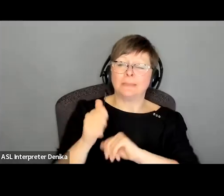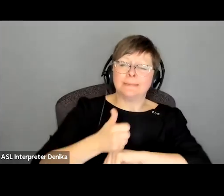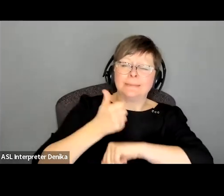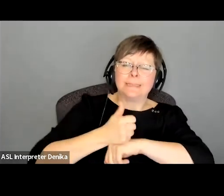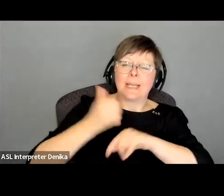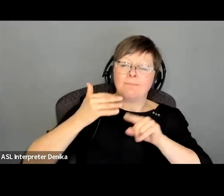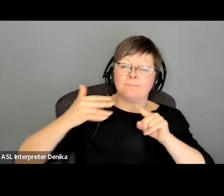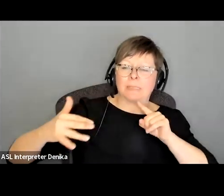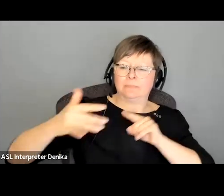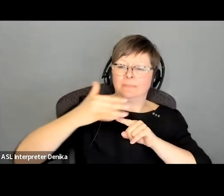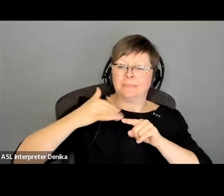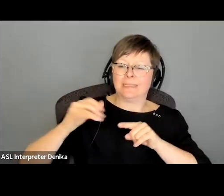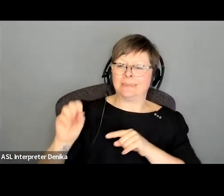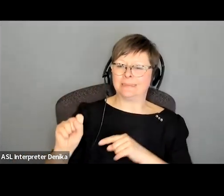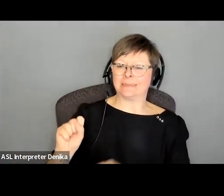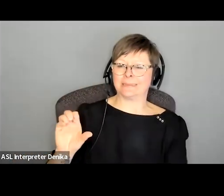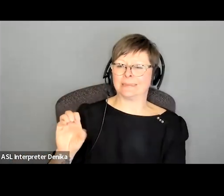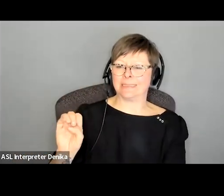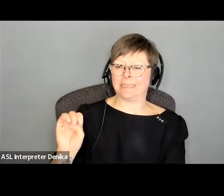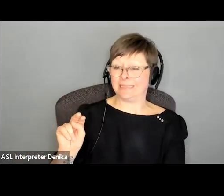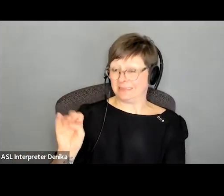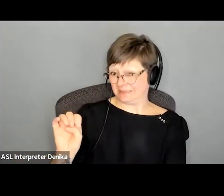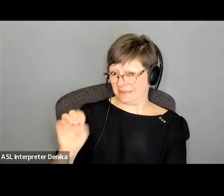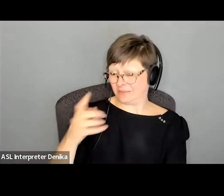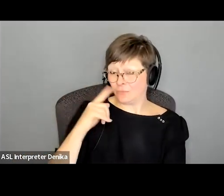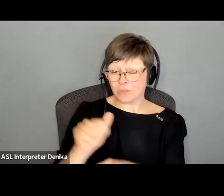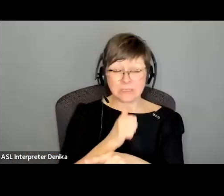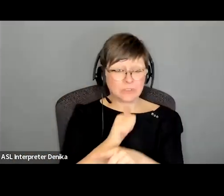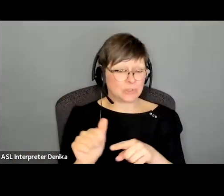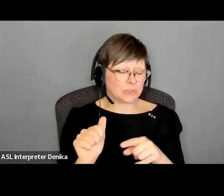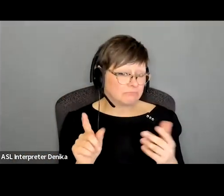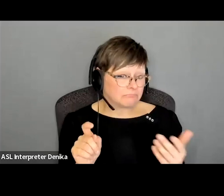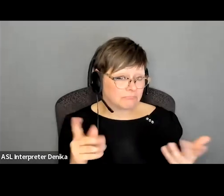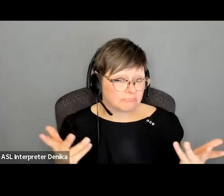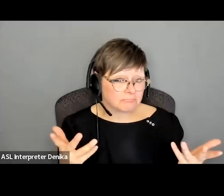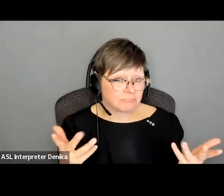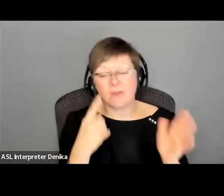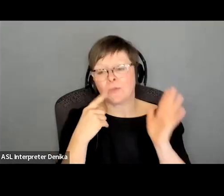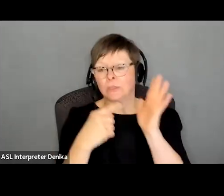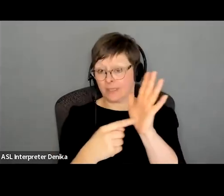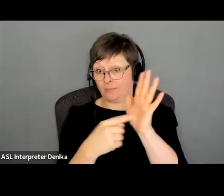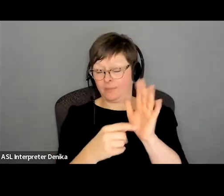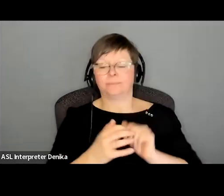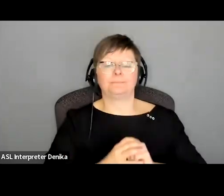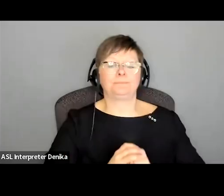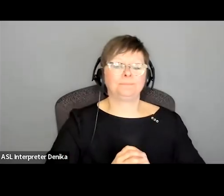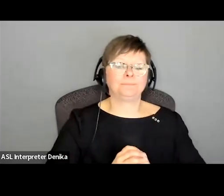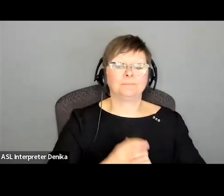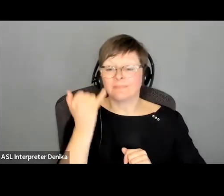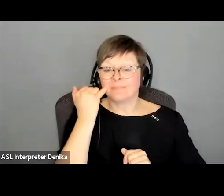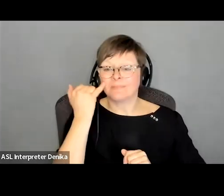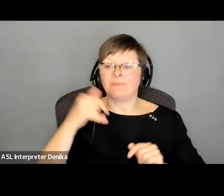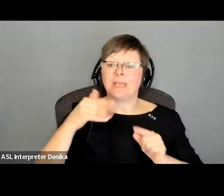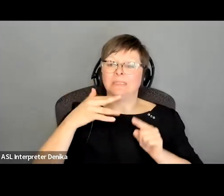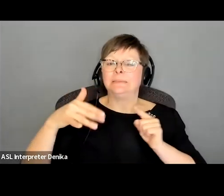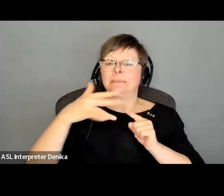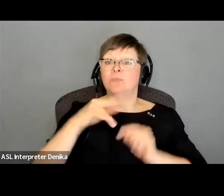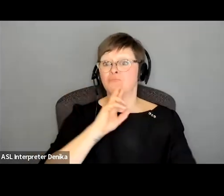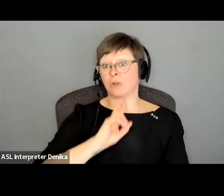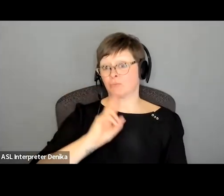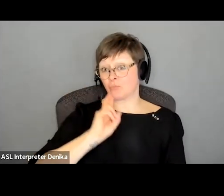the scene for an audition say for example it was a in a restaurant